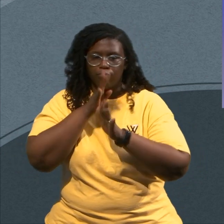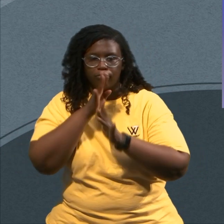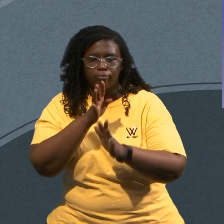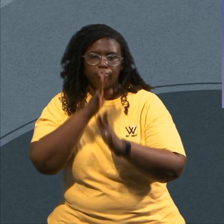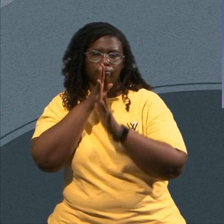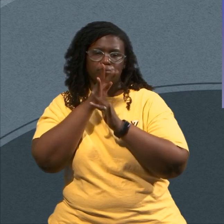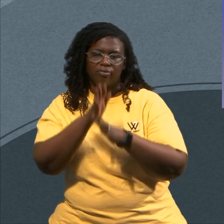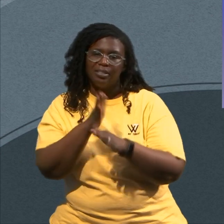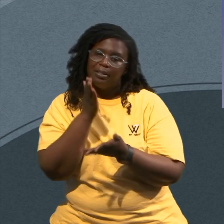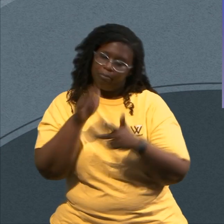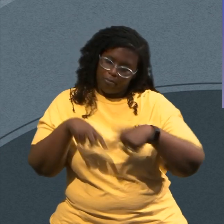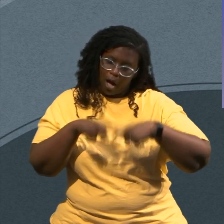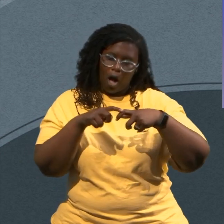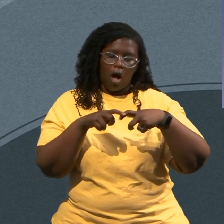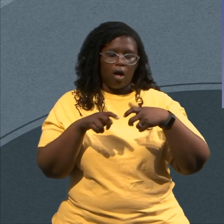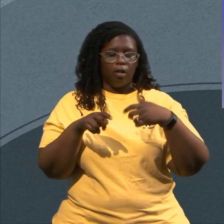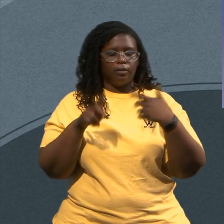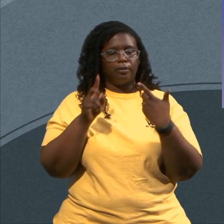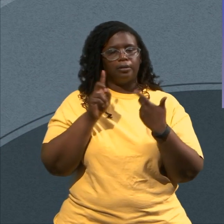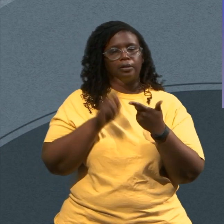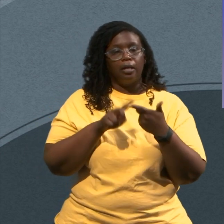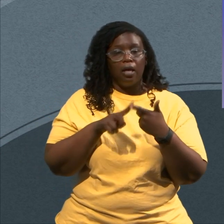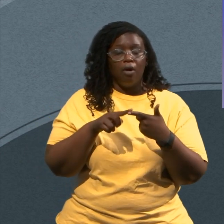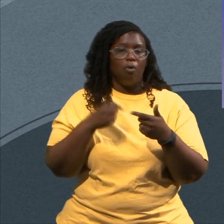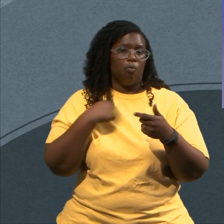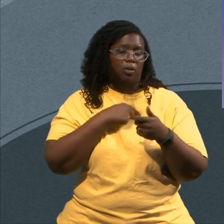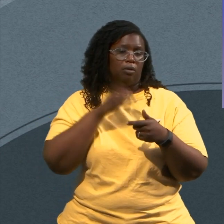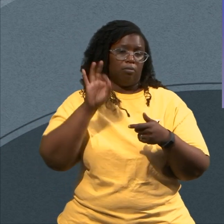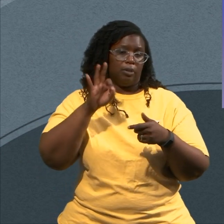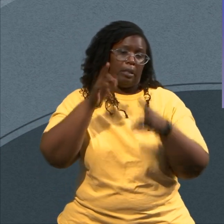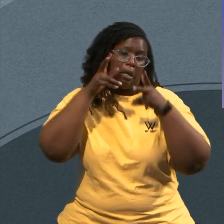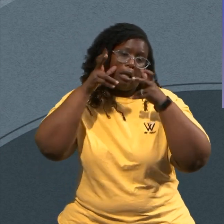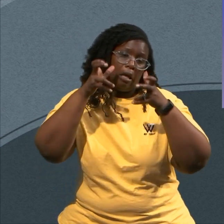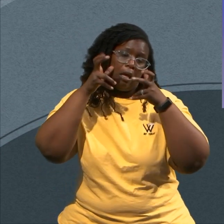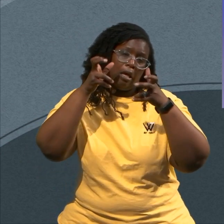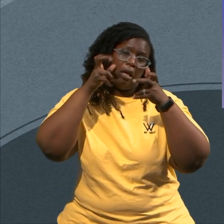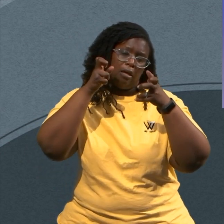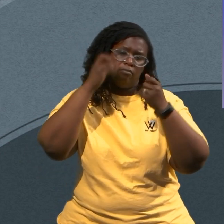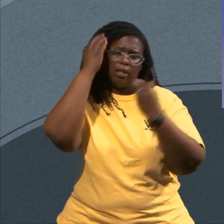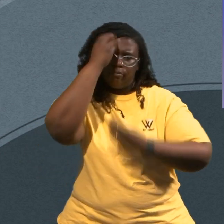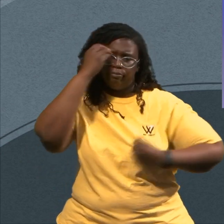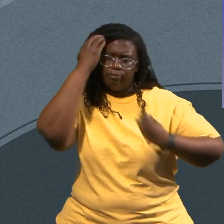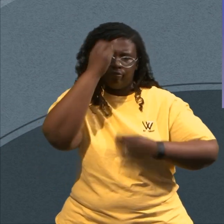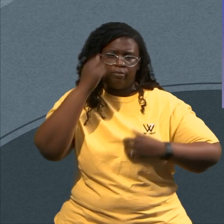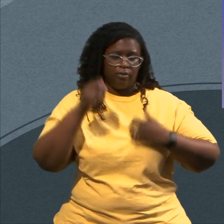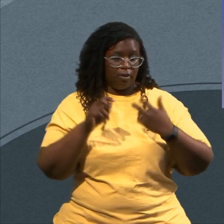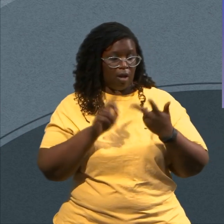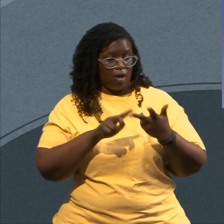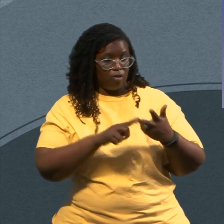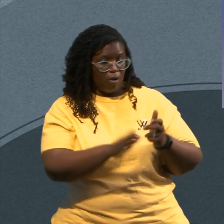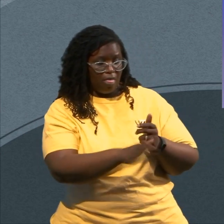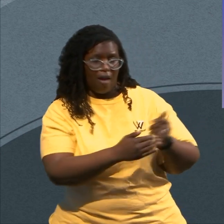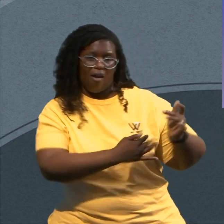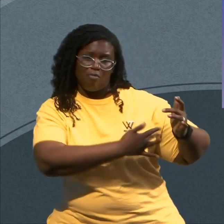The interpretation Is also Shut the instruments down So we can sing acapella